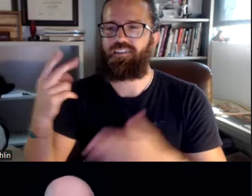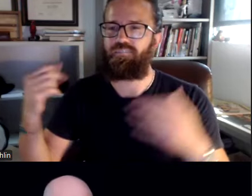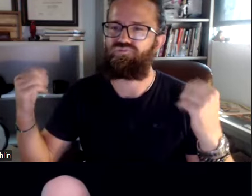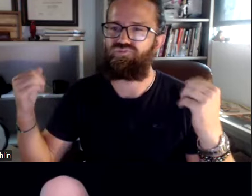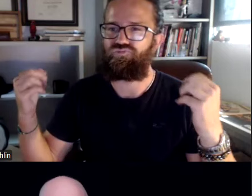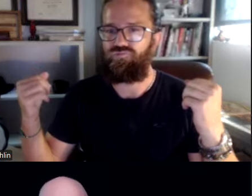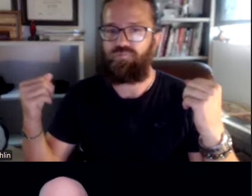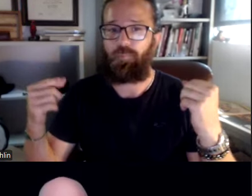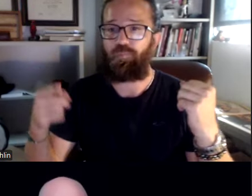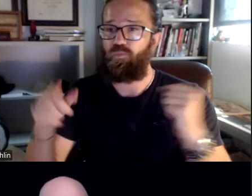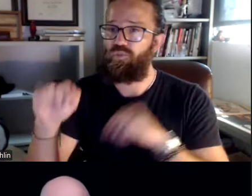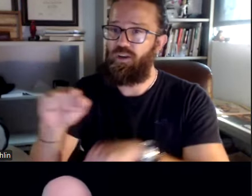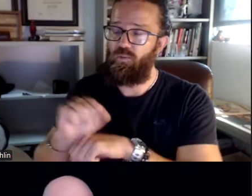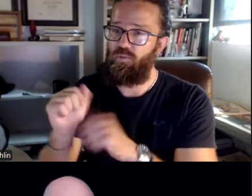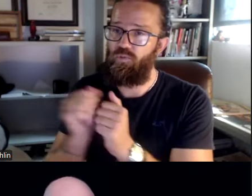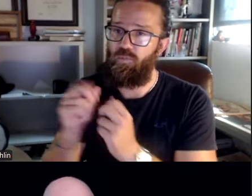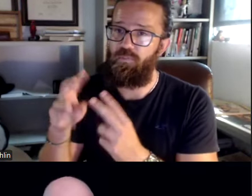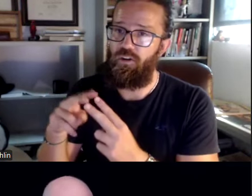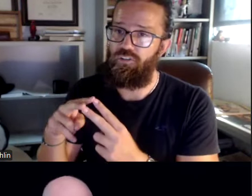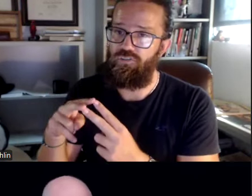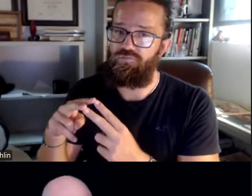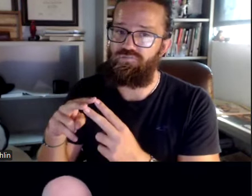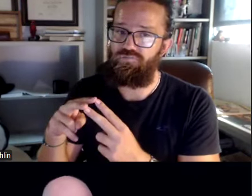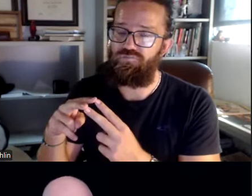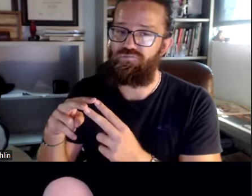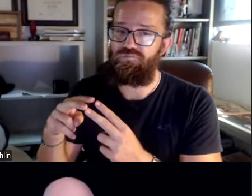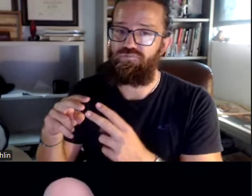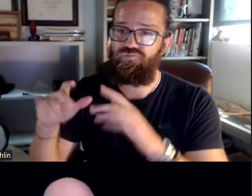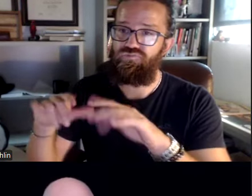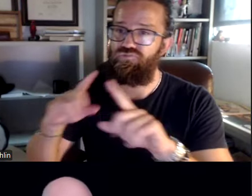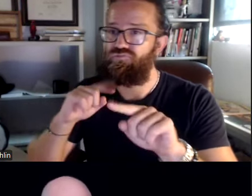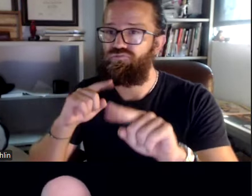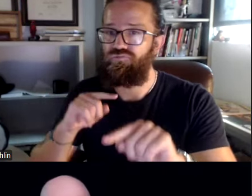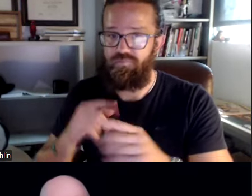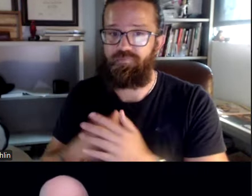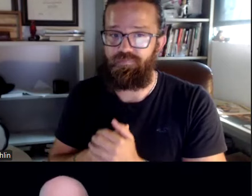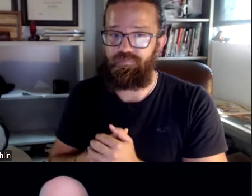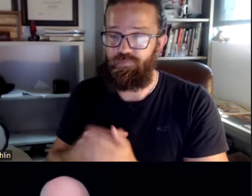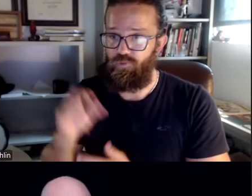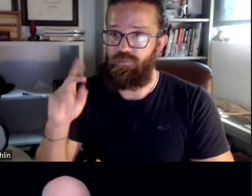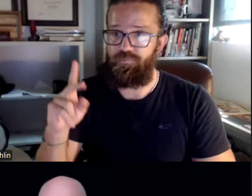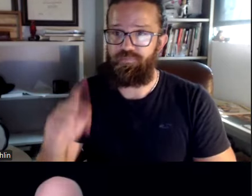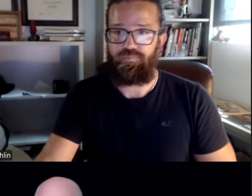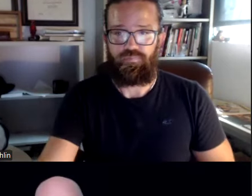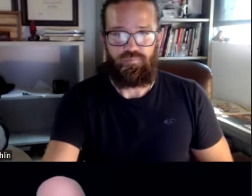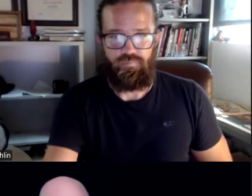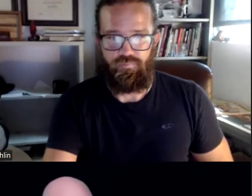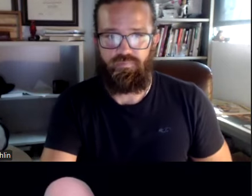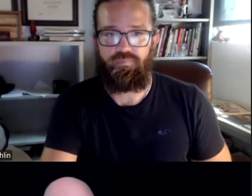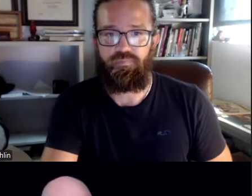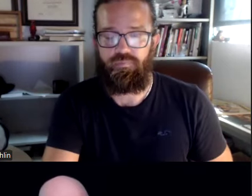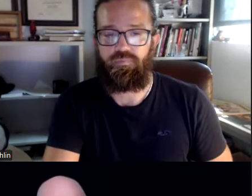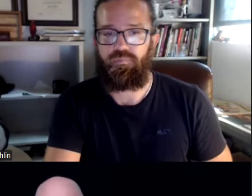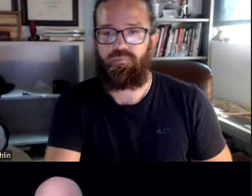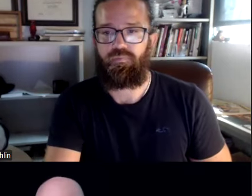And you'll see a video there of some signing. And then you can work with your partner. And, you know, follow the responses